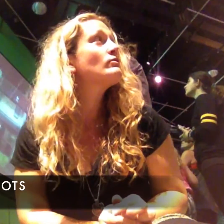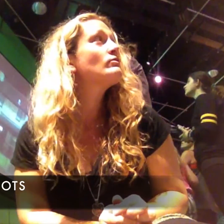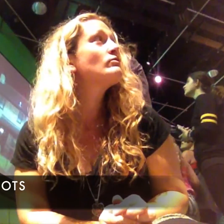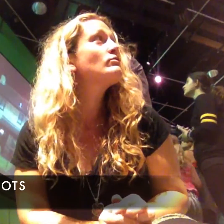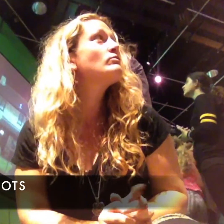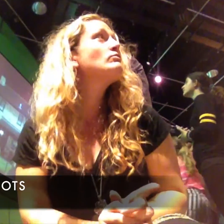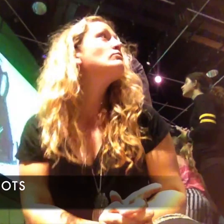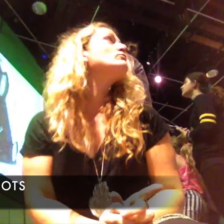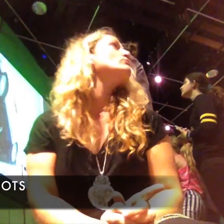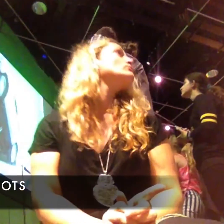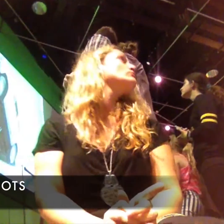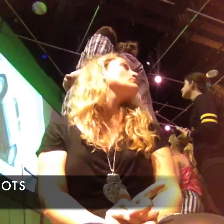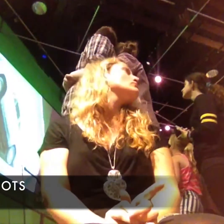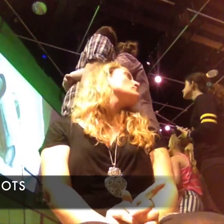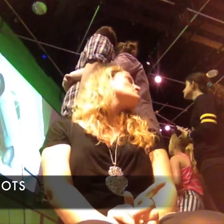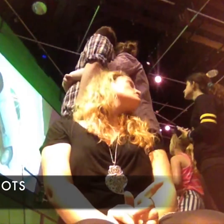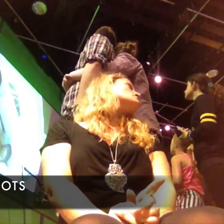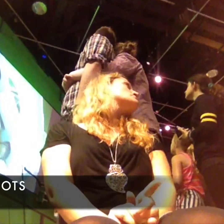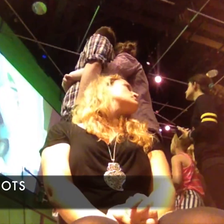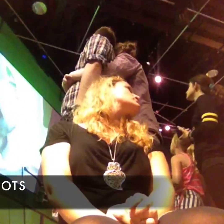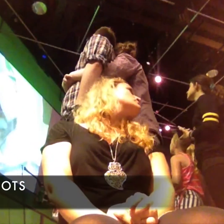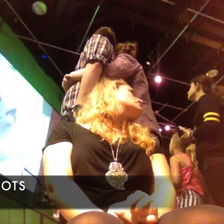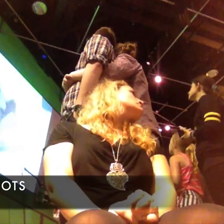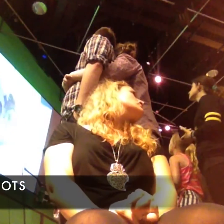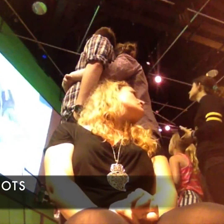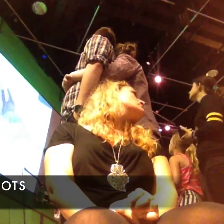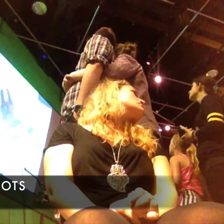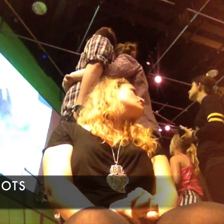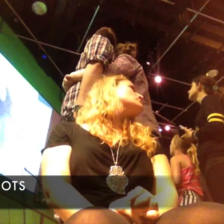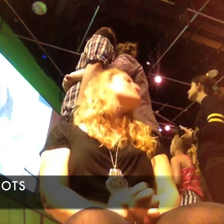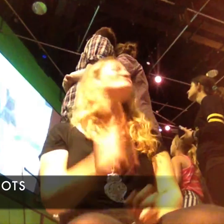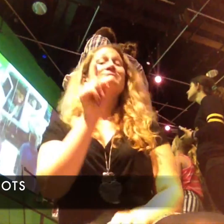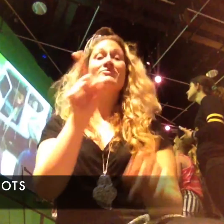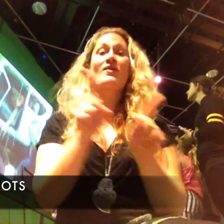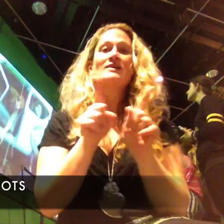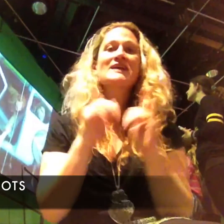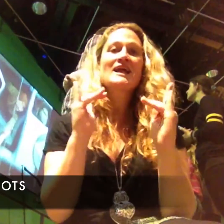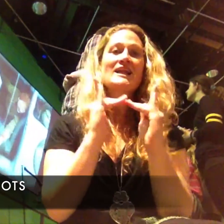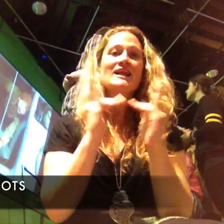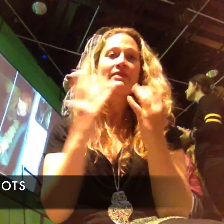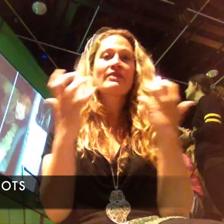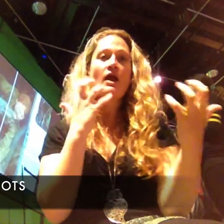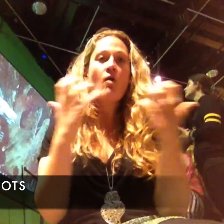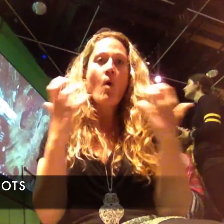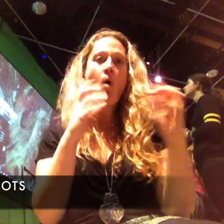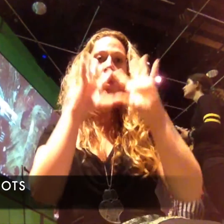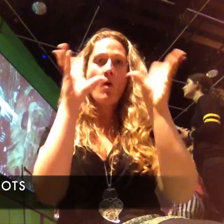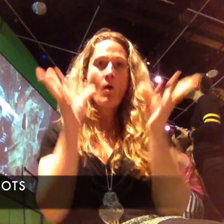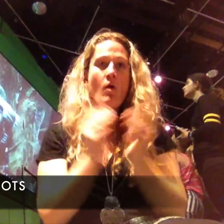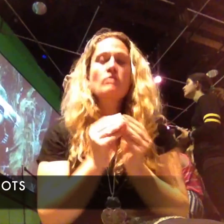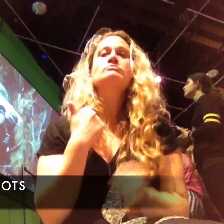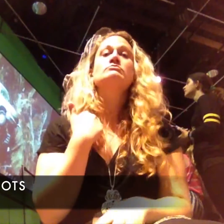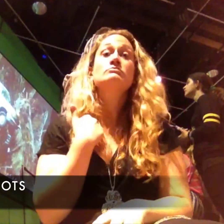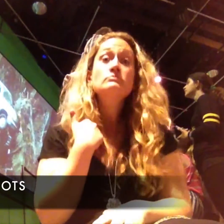I don't know if they had to be very positive, we actually had a flying car. We had a car on the